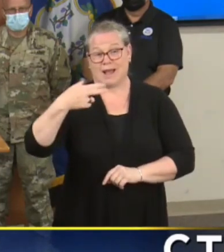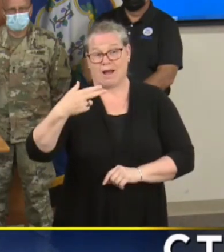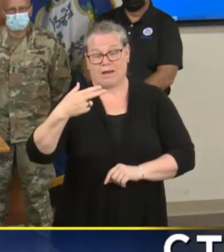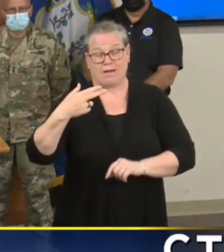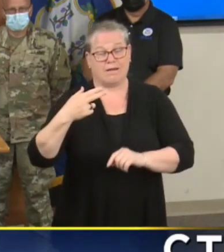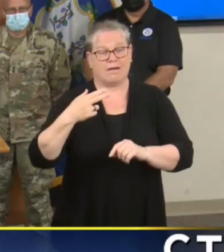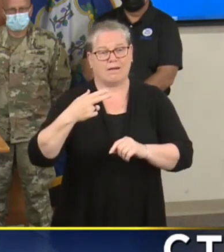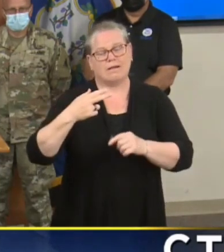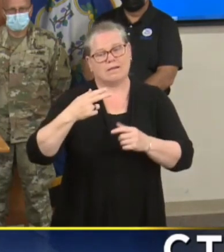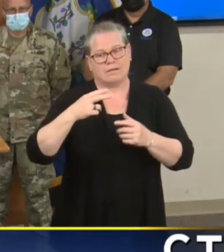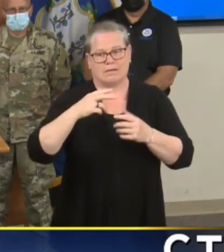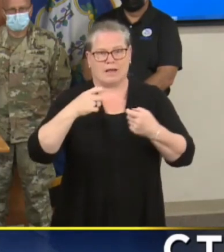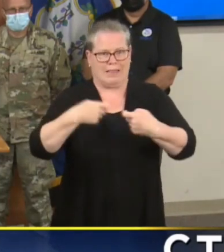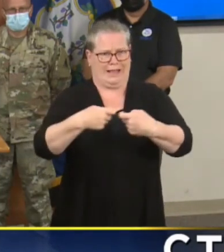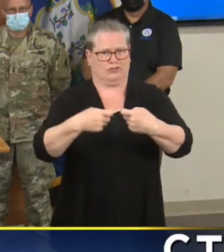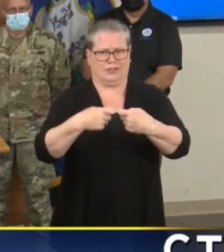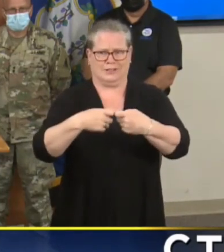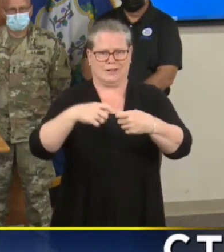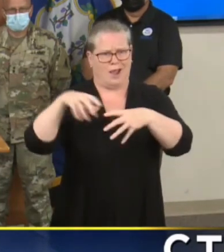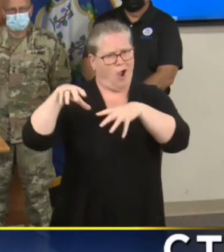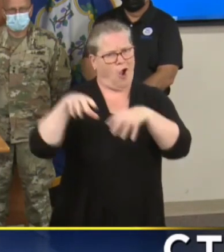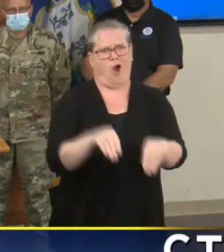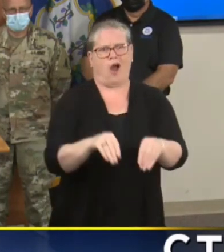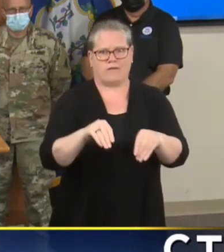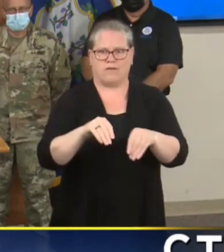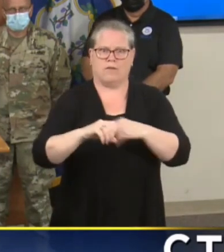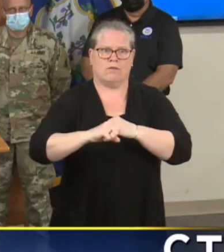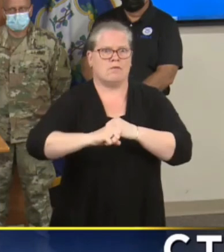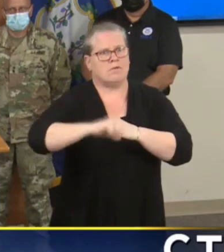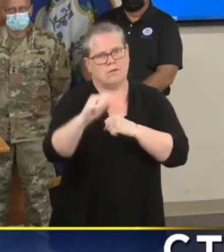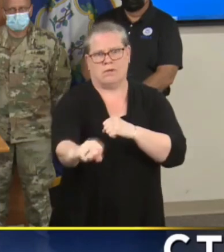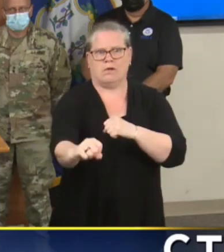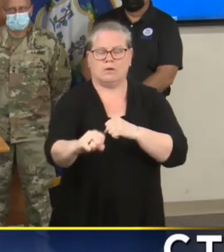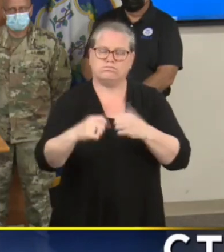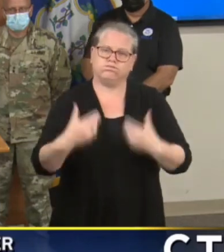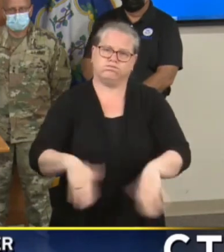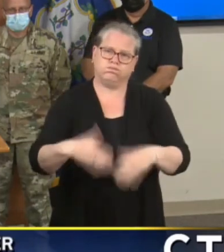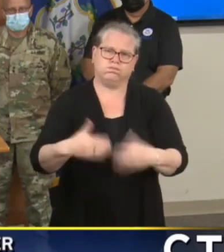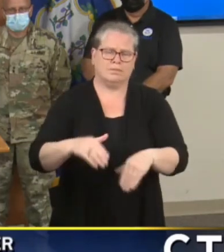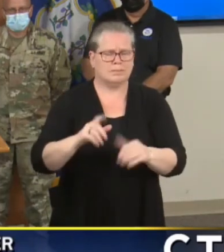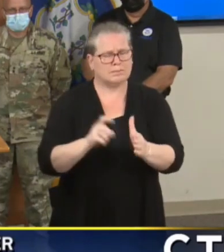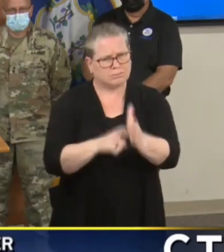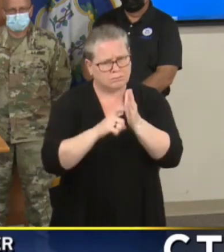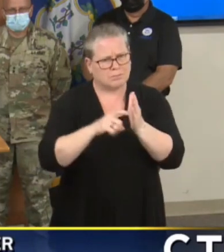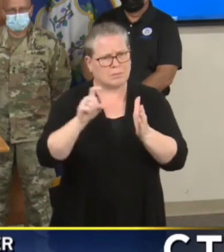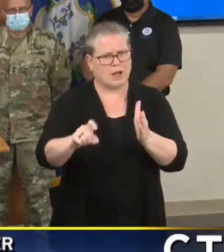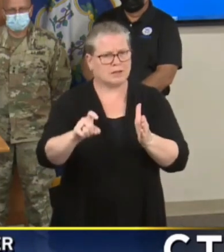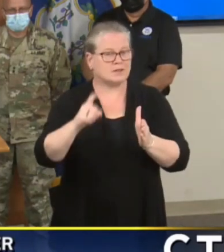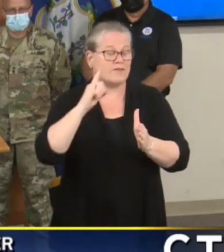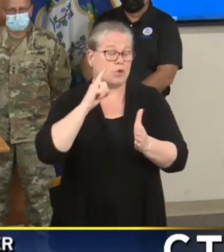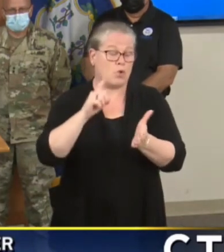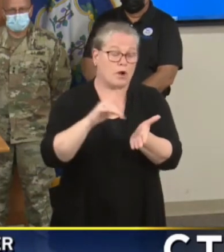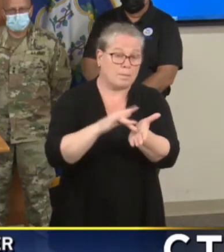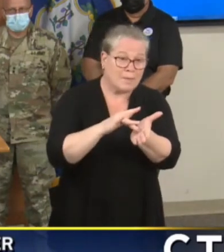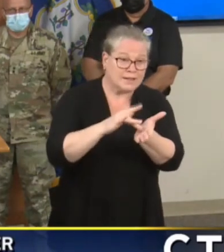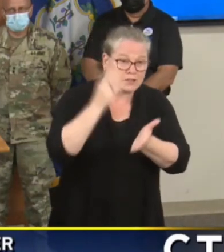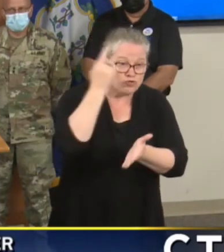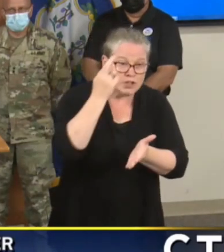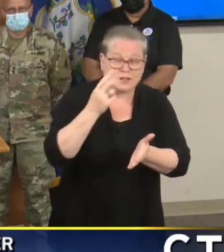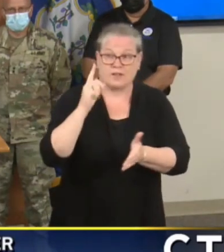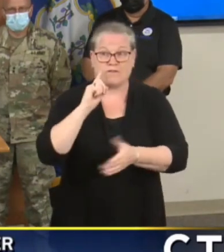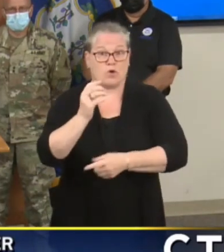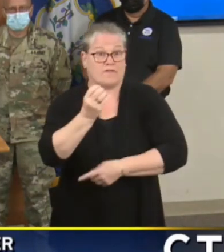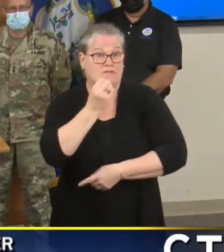not a nice to have. Electricity is an absolutely essential service. We know what it means in terms of medicine. We know what it means in terms of food.